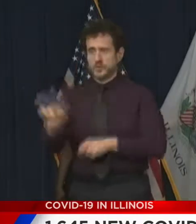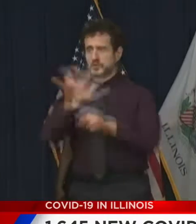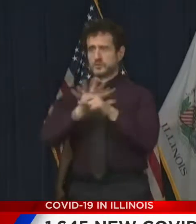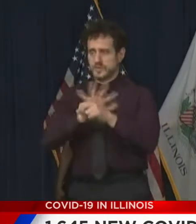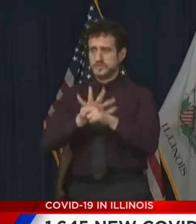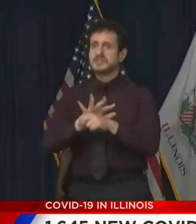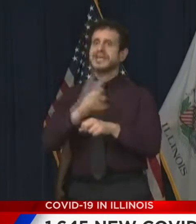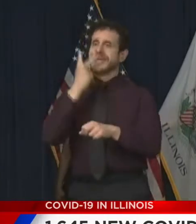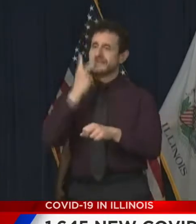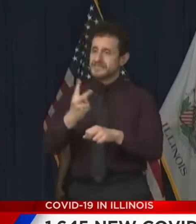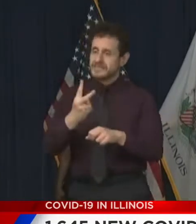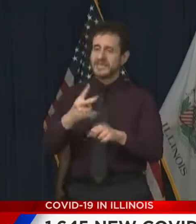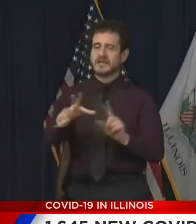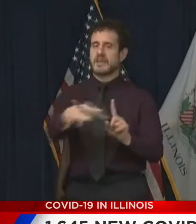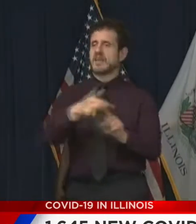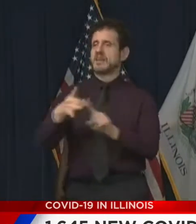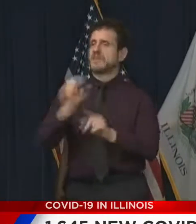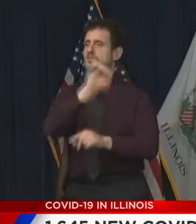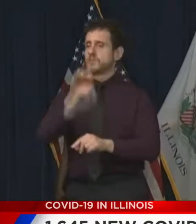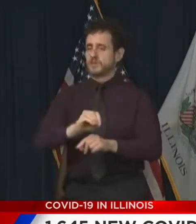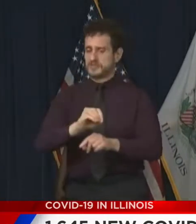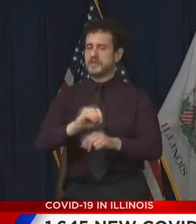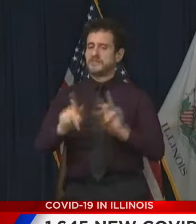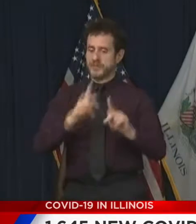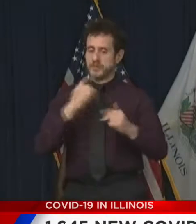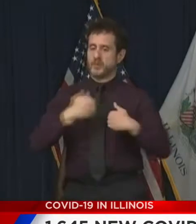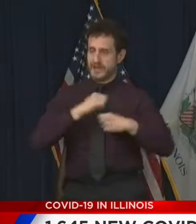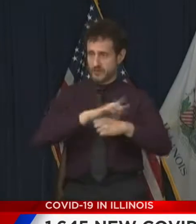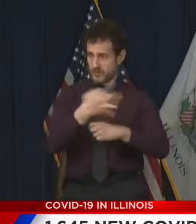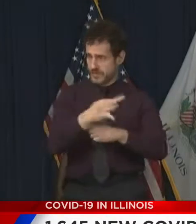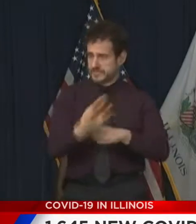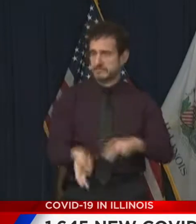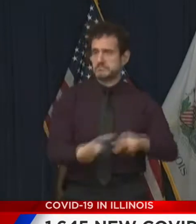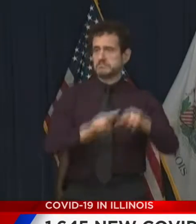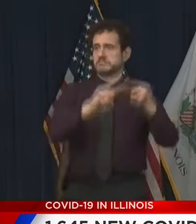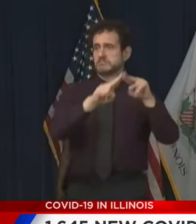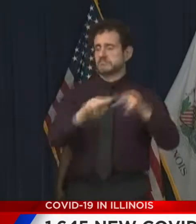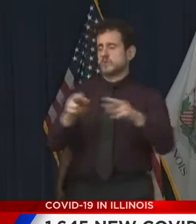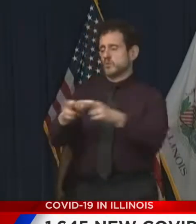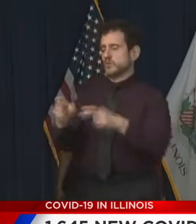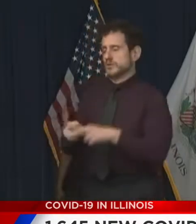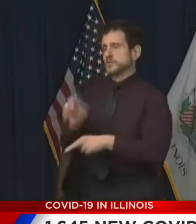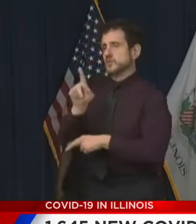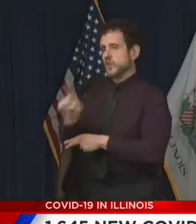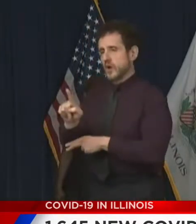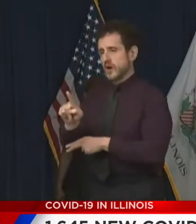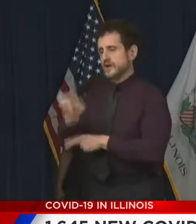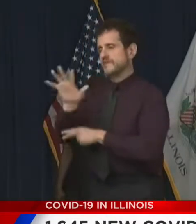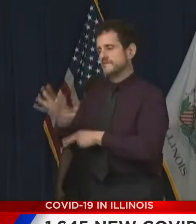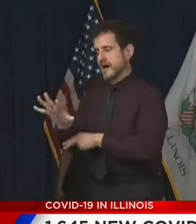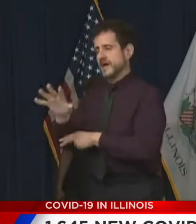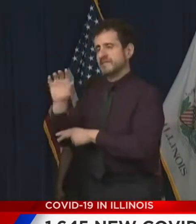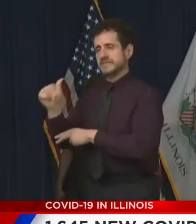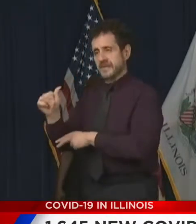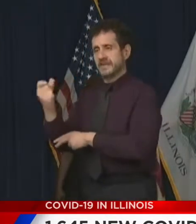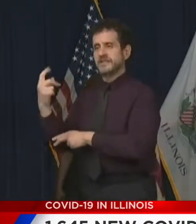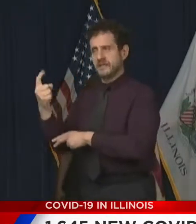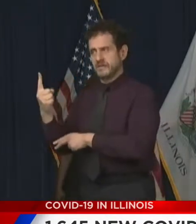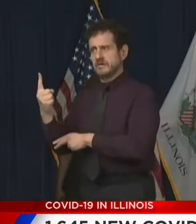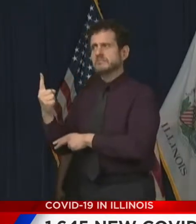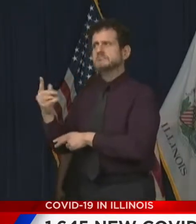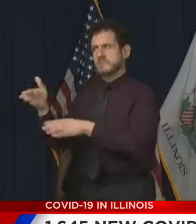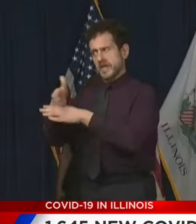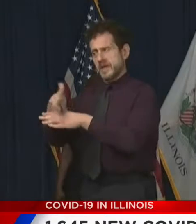rolling average positivity rates. Regions 1, 5, 10, and 11 have the same average as a week ago.